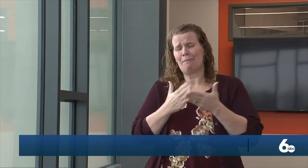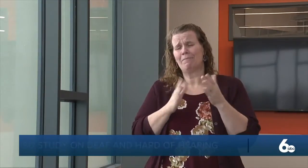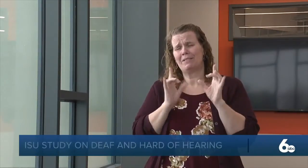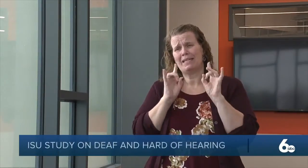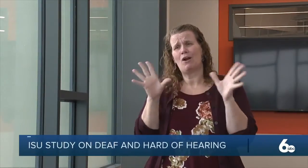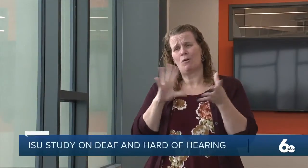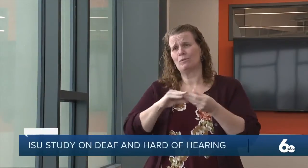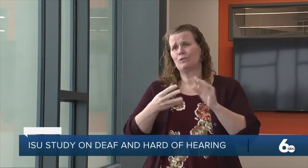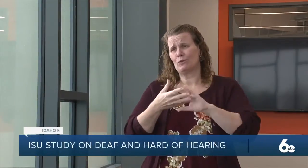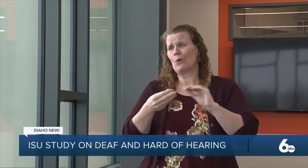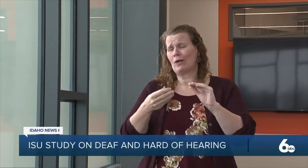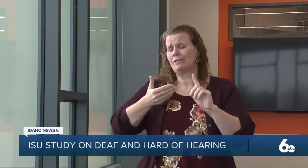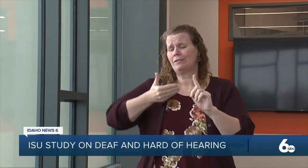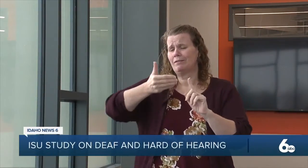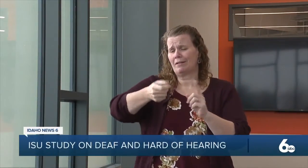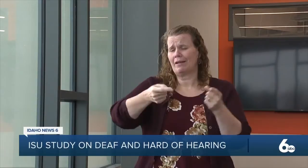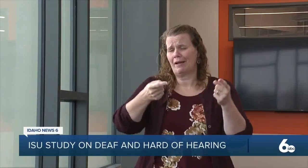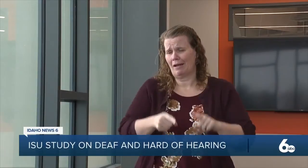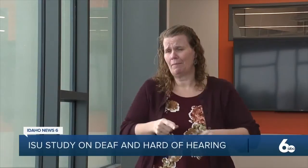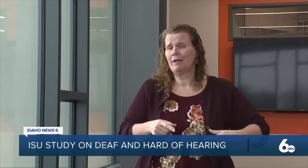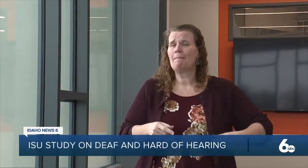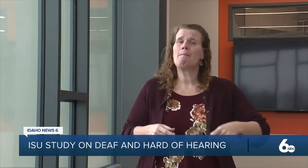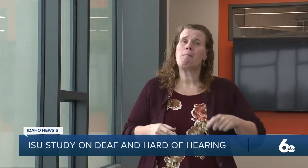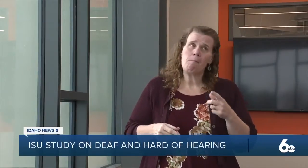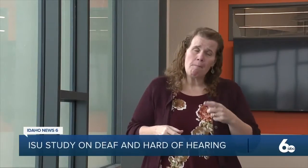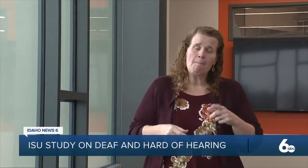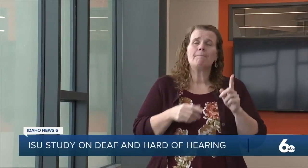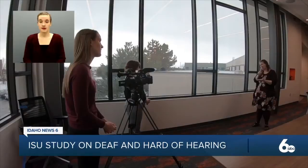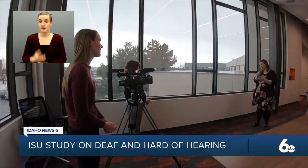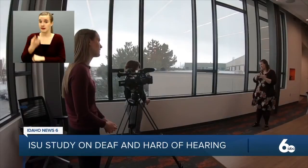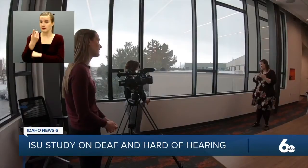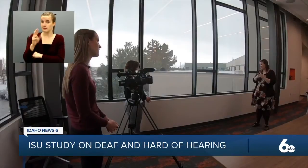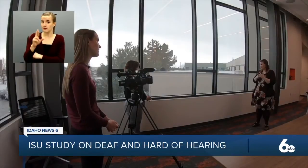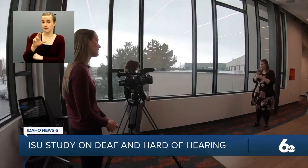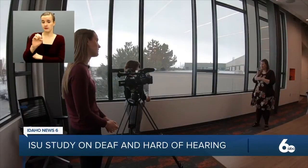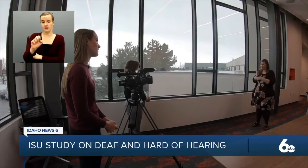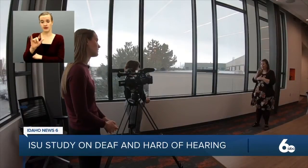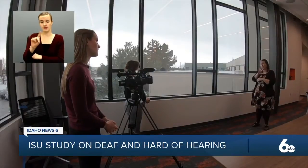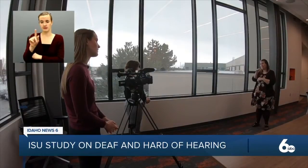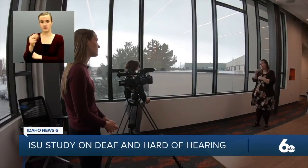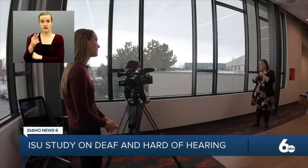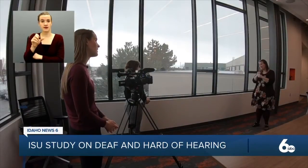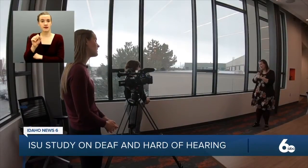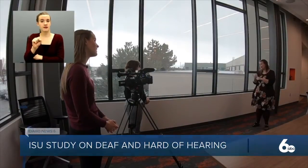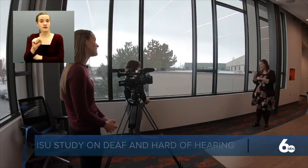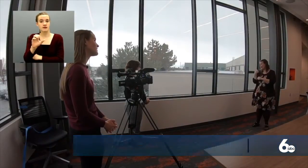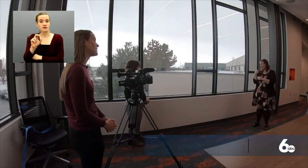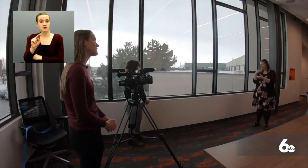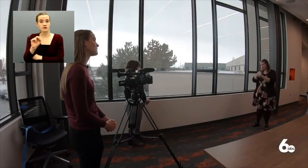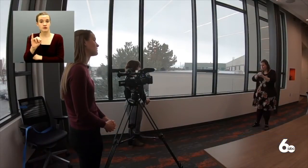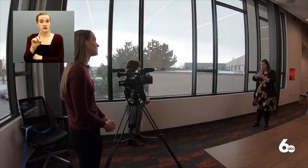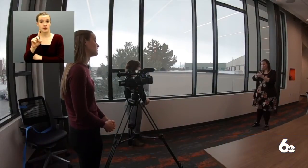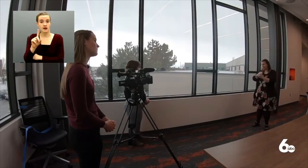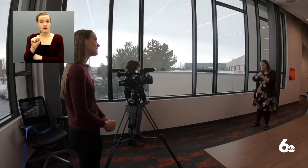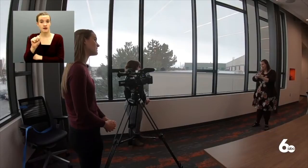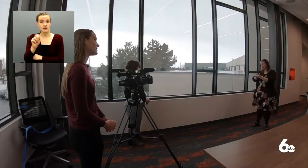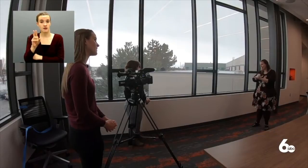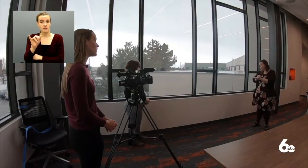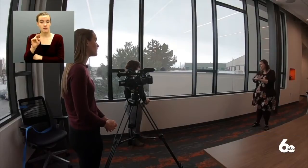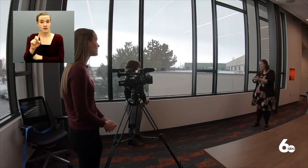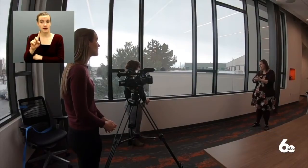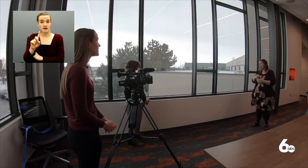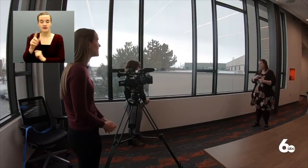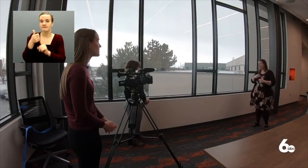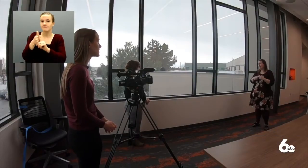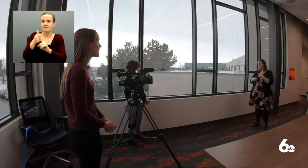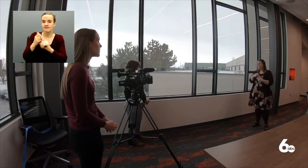heard some horrific stories about what people have experienced in this realm. Dr. Elizabeth Schneiderwind is a clinical associate professor for the